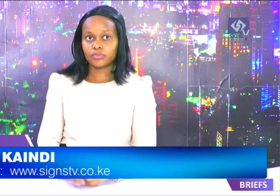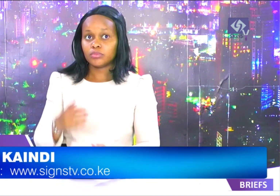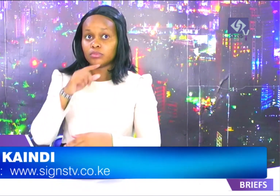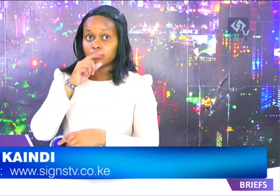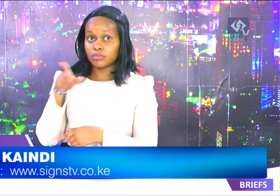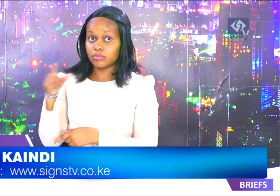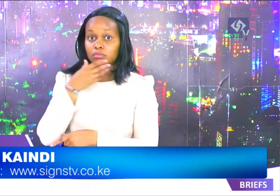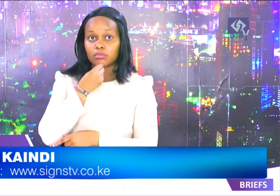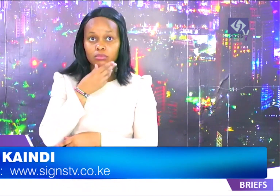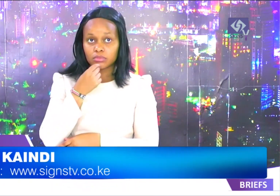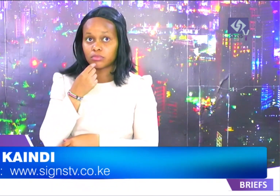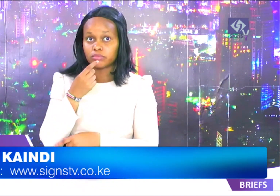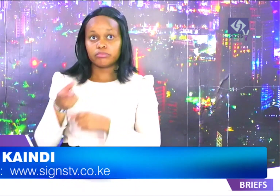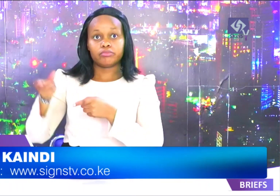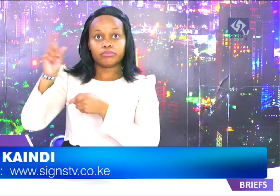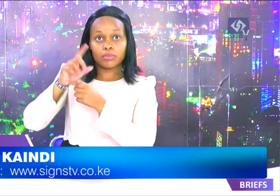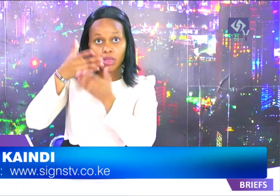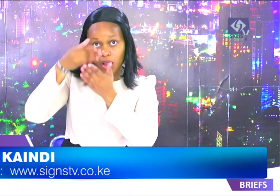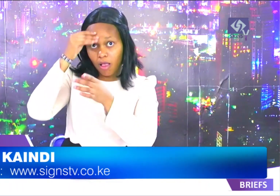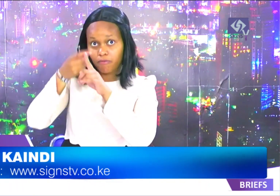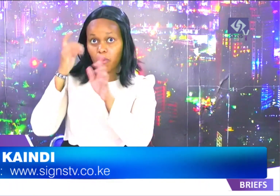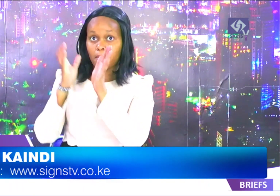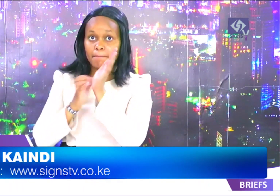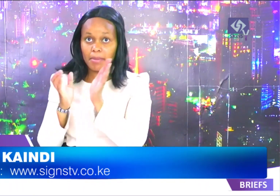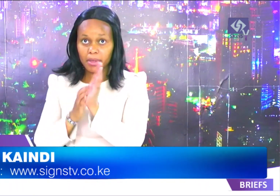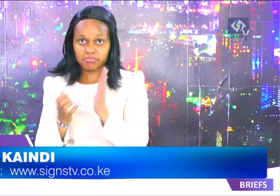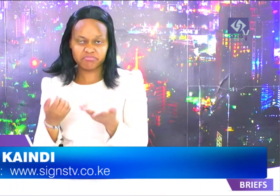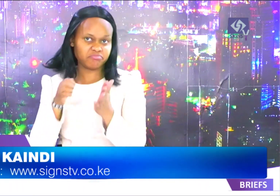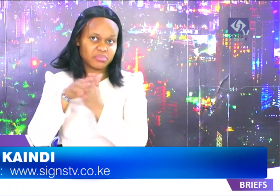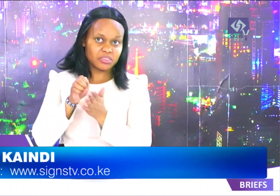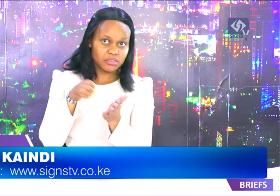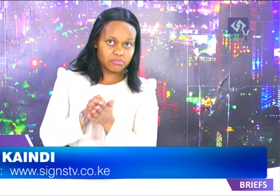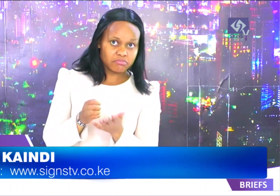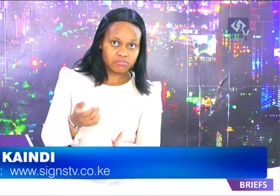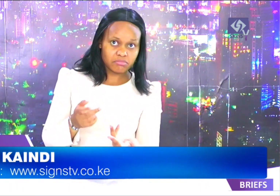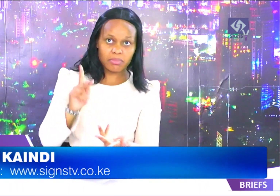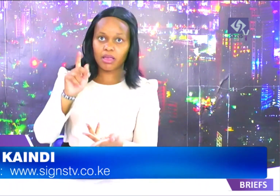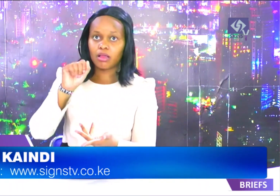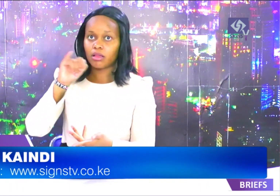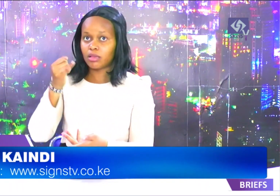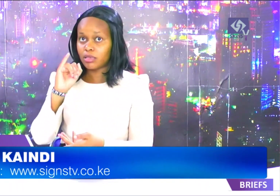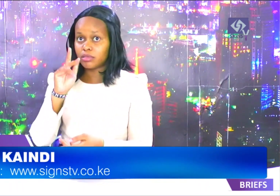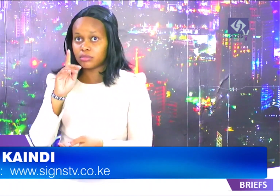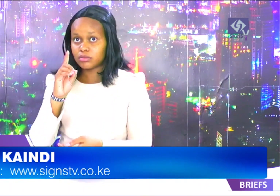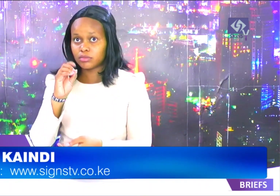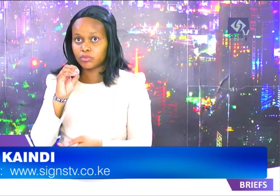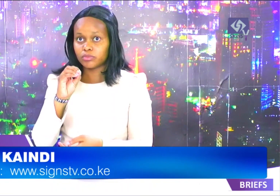He was speaking at a mentorship conference at the Machakos boys where he was